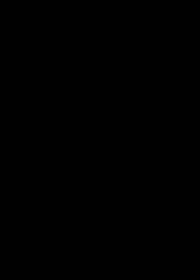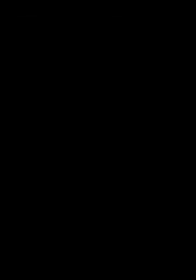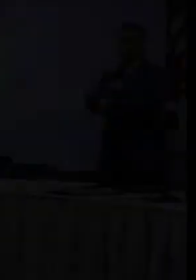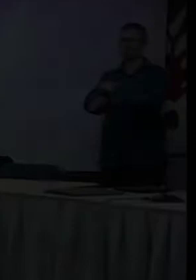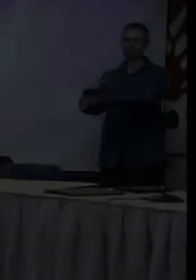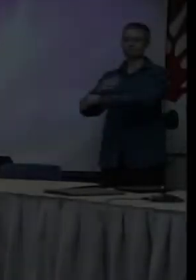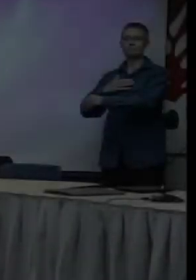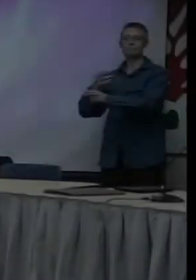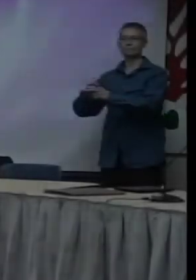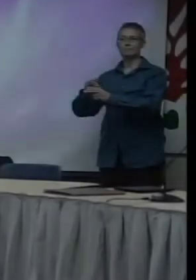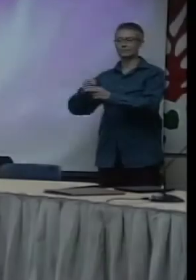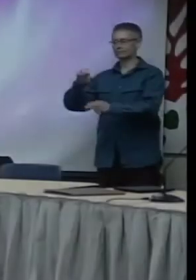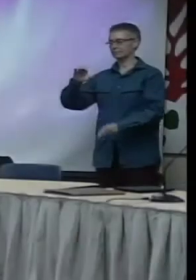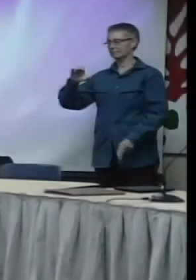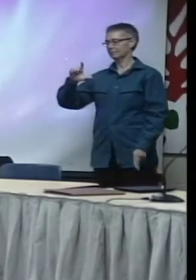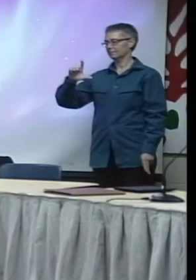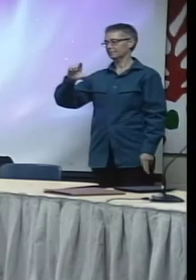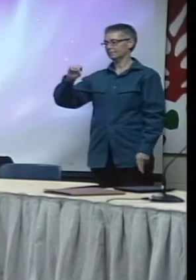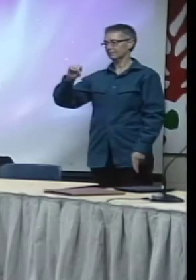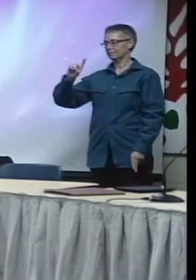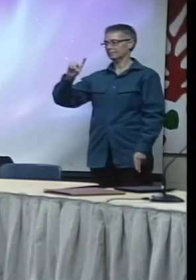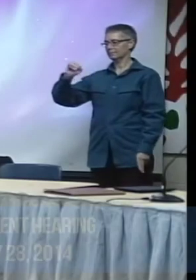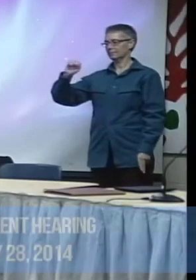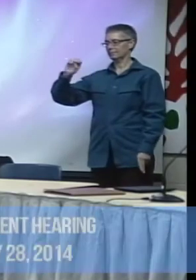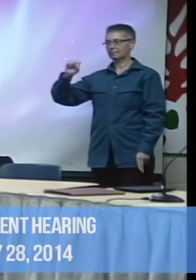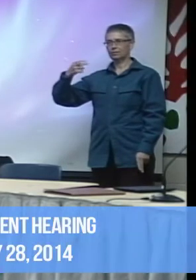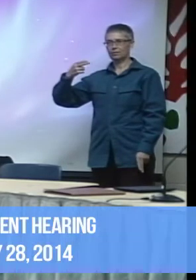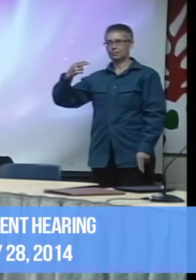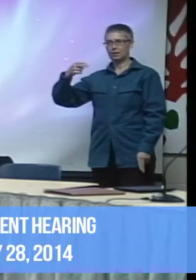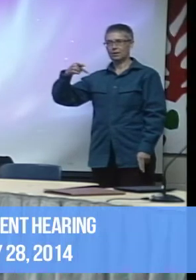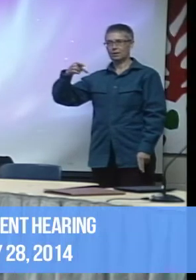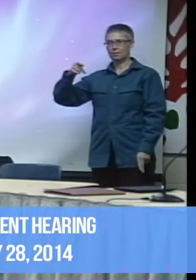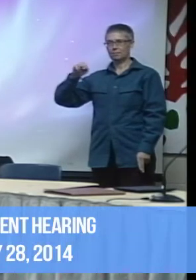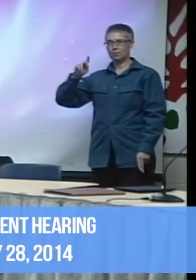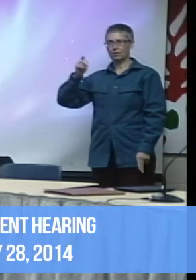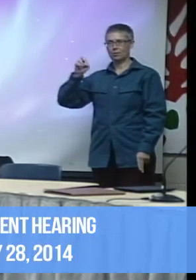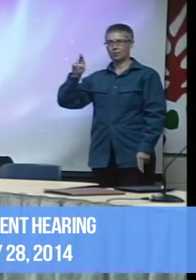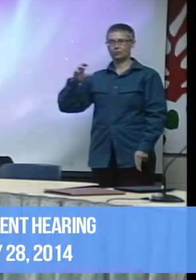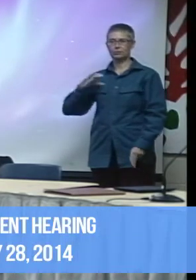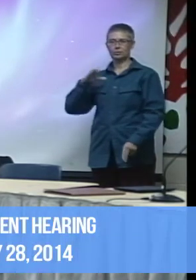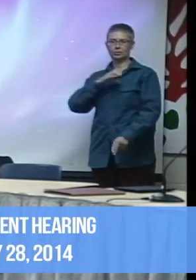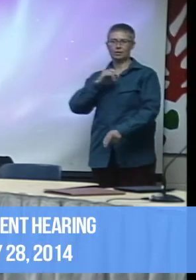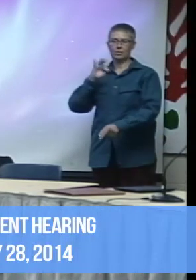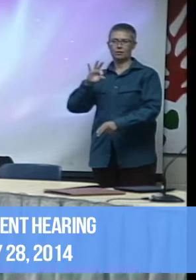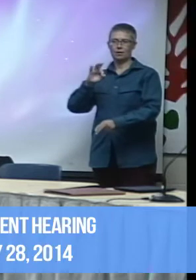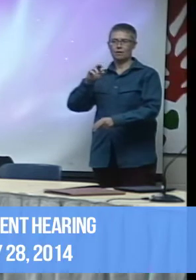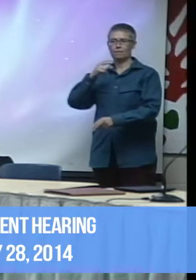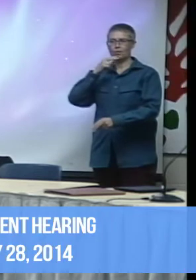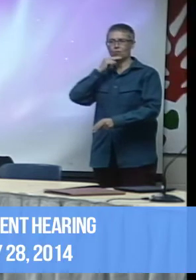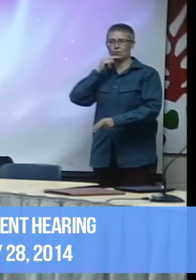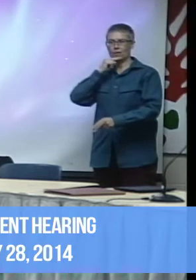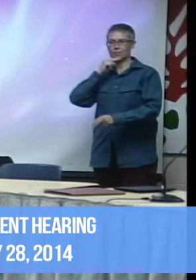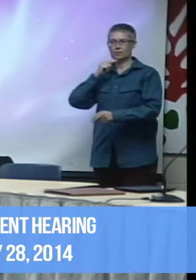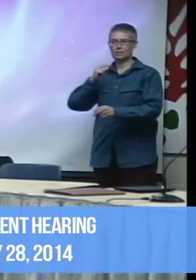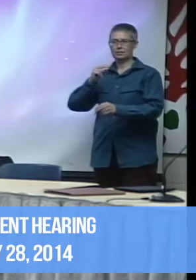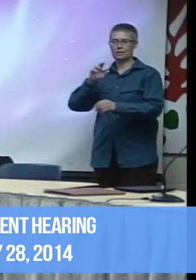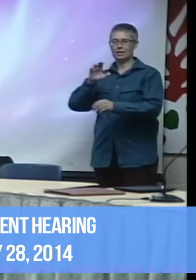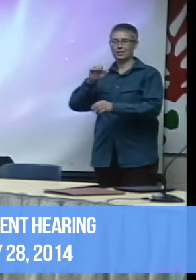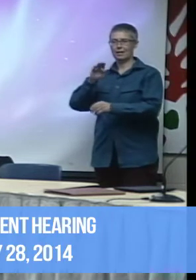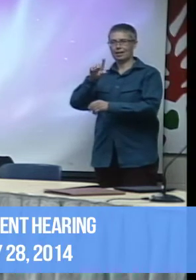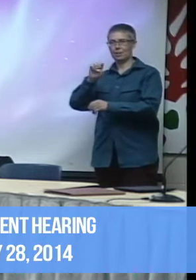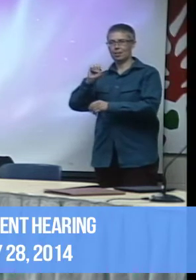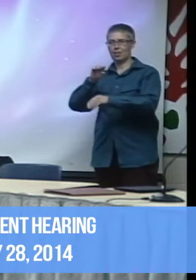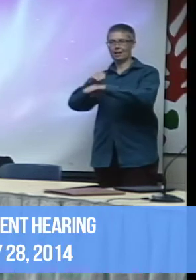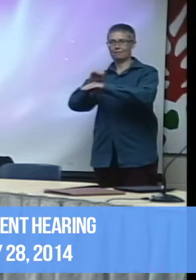Clodagh name is Clodagh Parker and I'm chair of the City of Northampton's Cable Advisory Board. This is a public hearing on